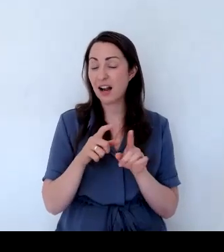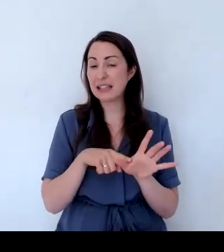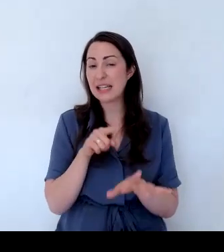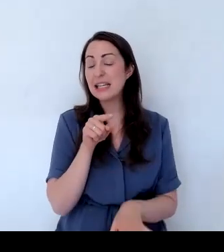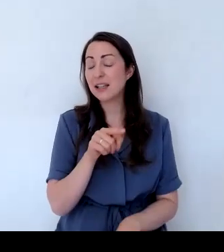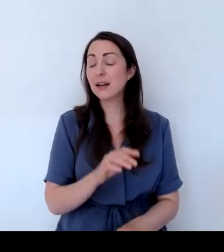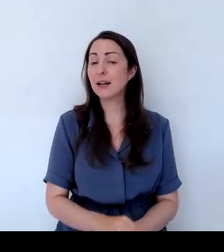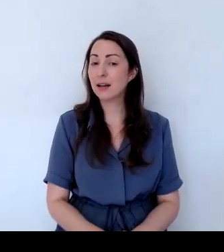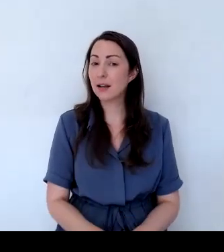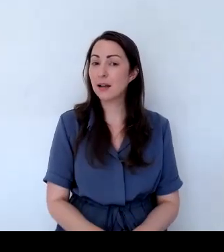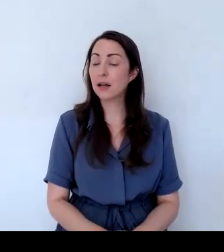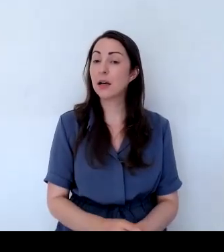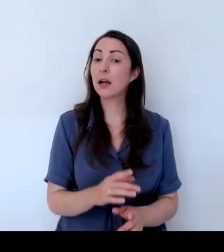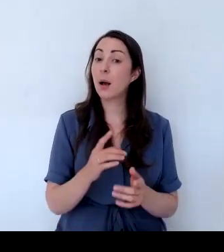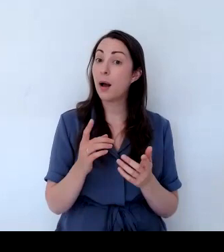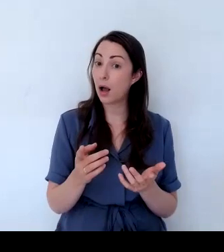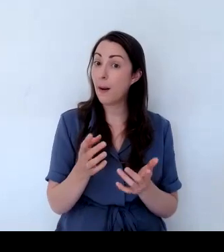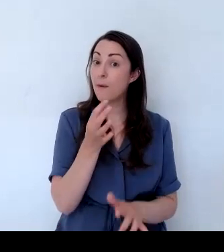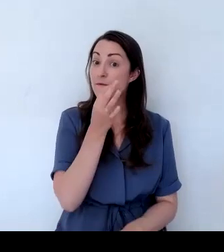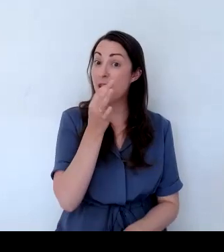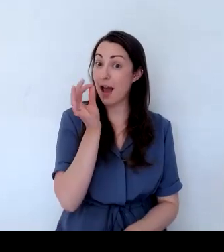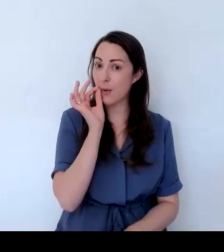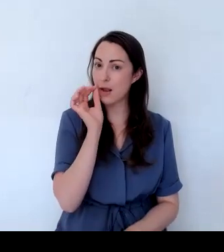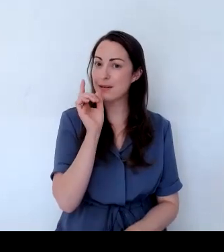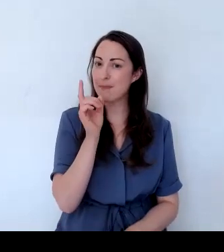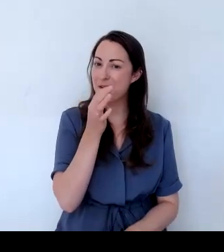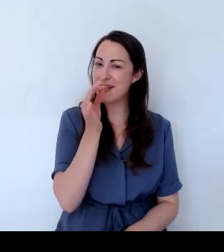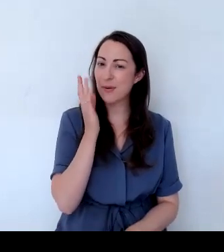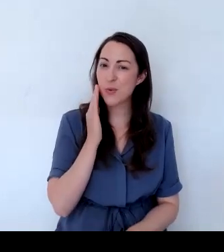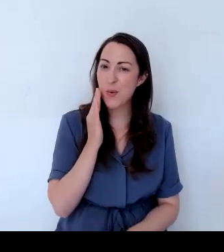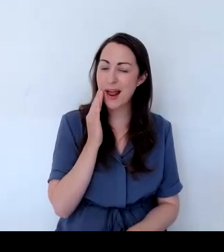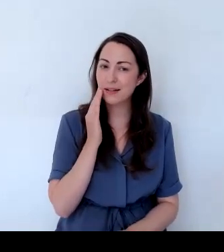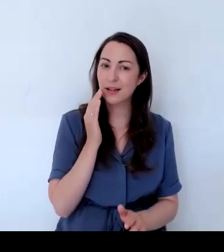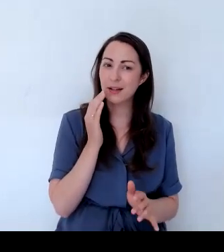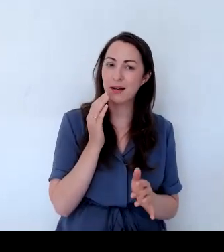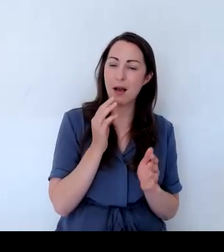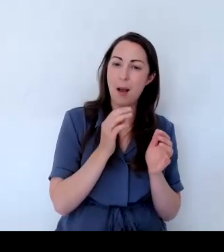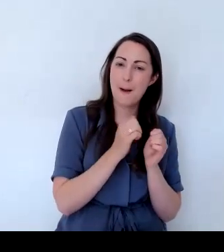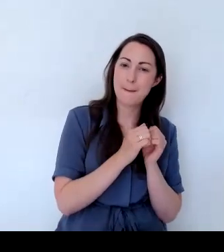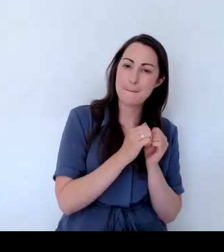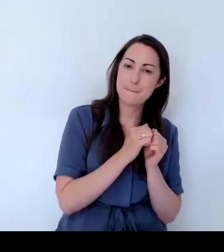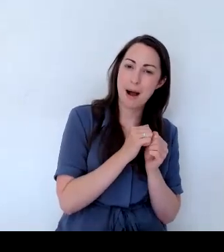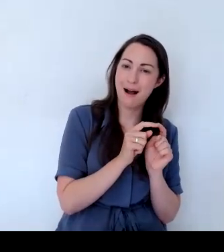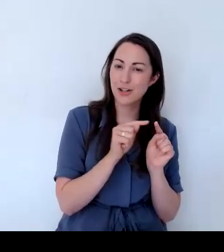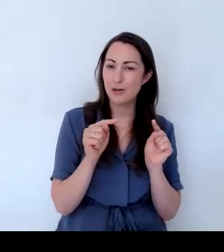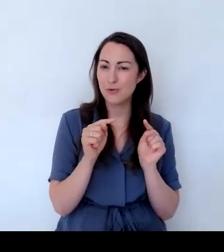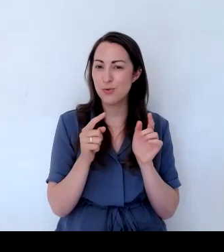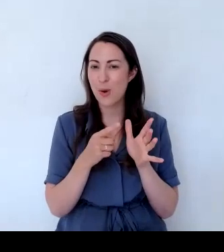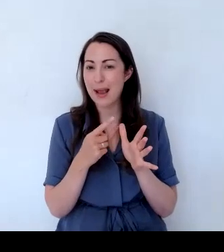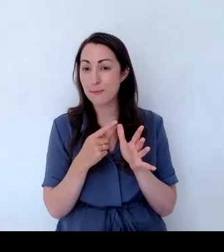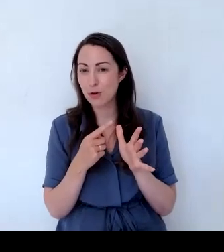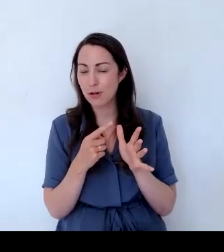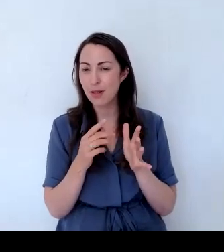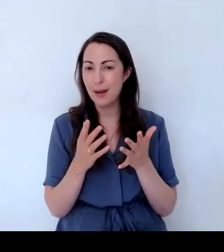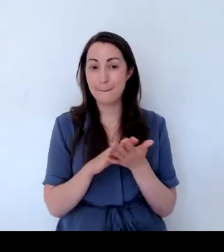at a time when there isn't really very much in the garden. Often sort of March into April, when